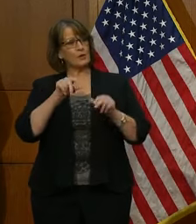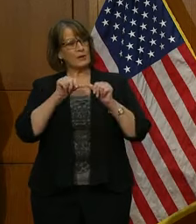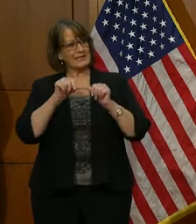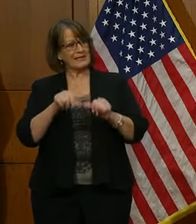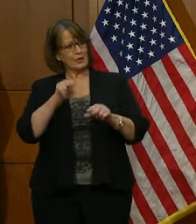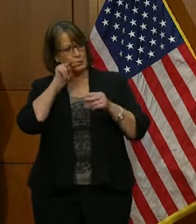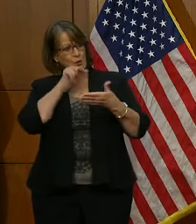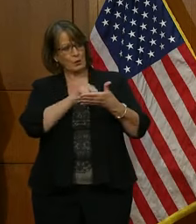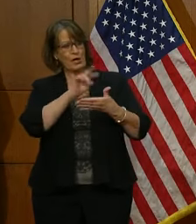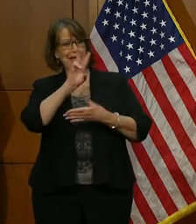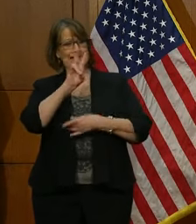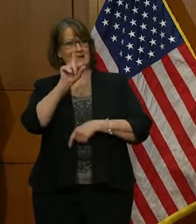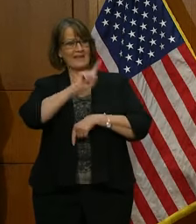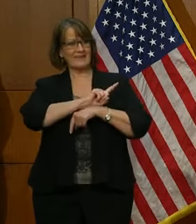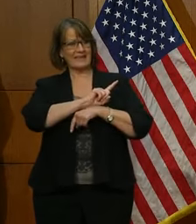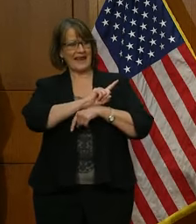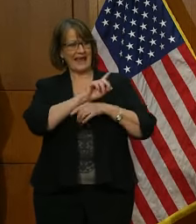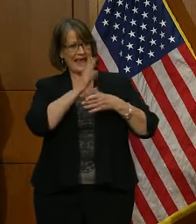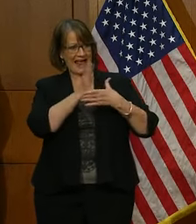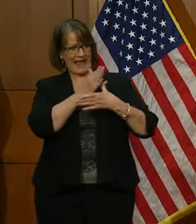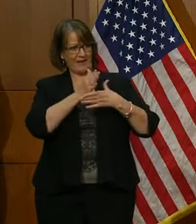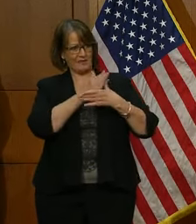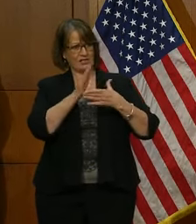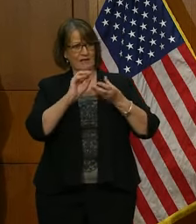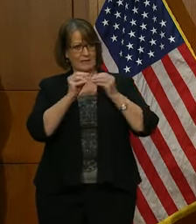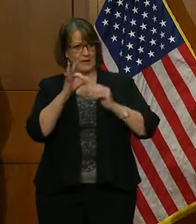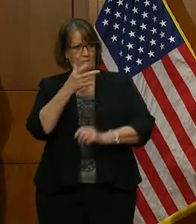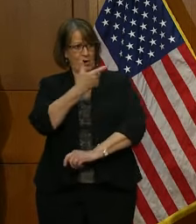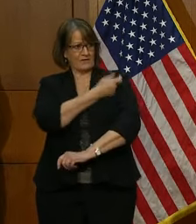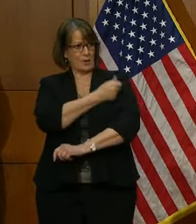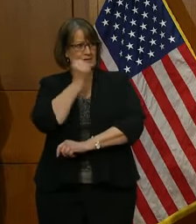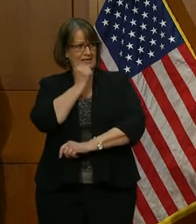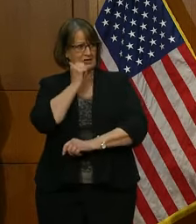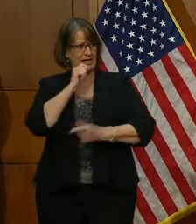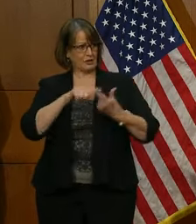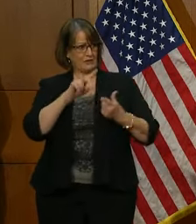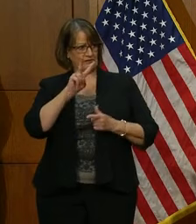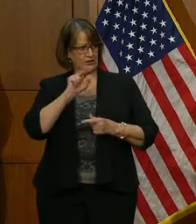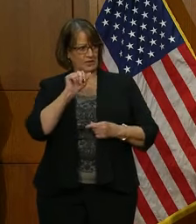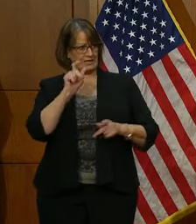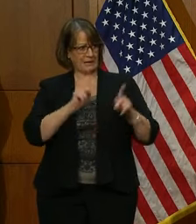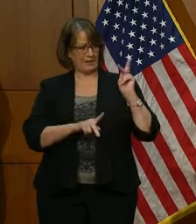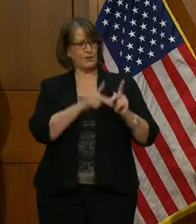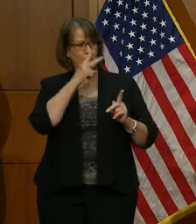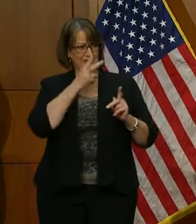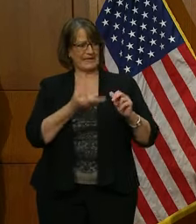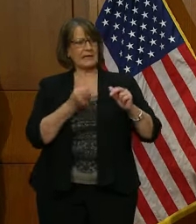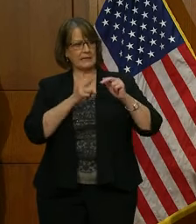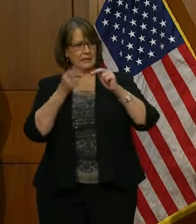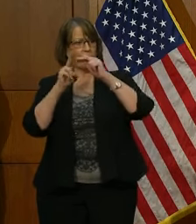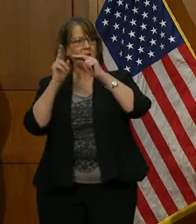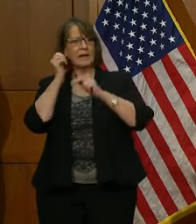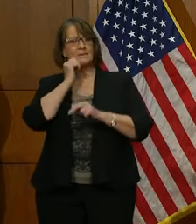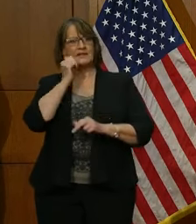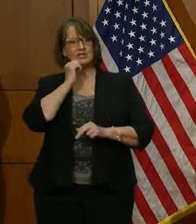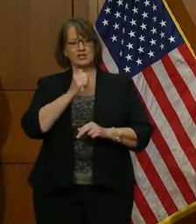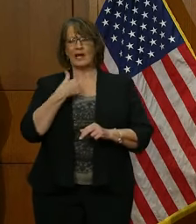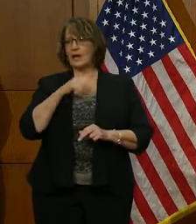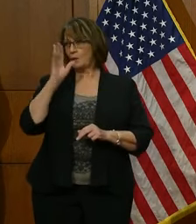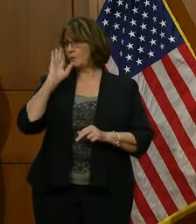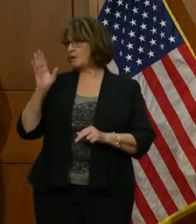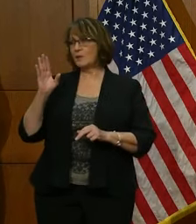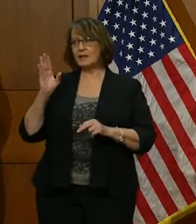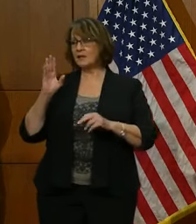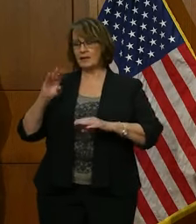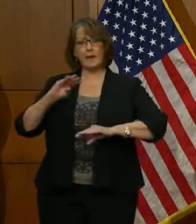running average of number of doses per day to Virginians, you'll see that it's going up each day. And we're going to meet our